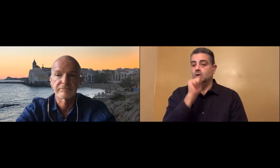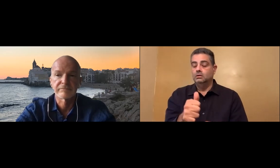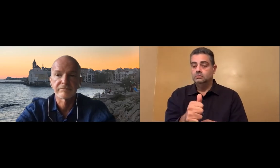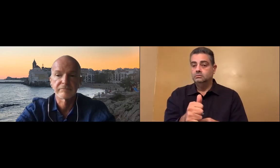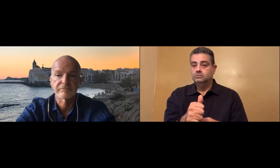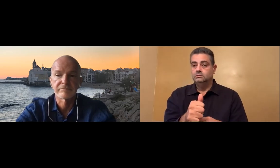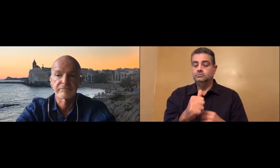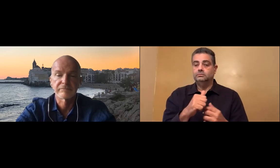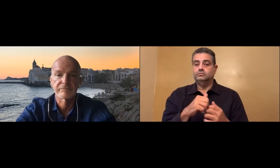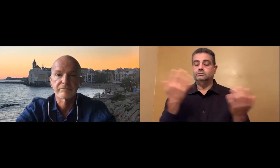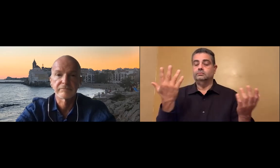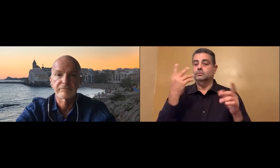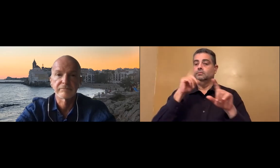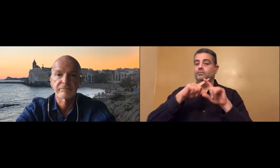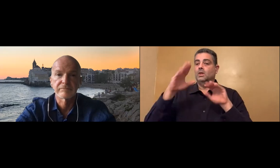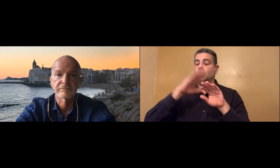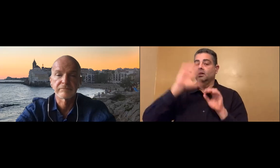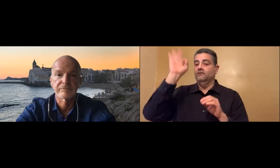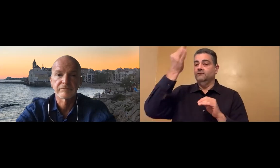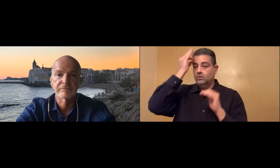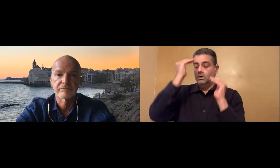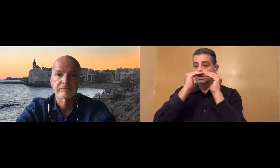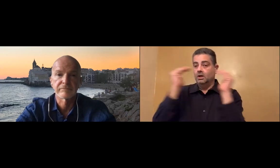regardless of whether you're a signer or not.